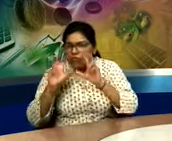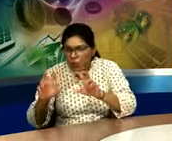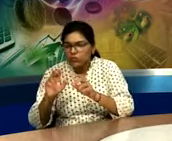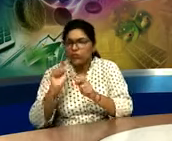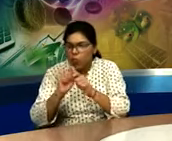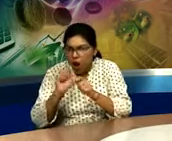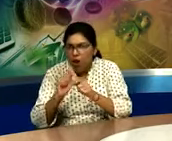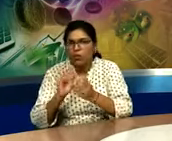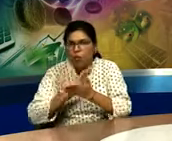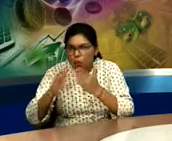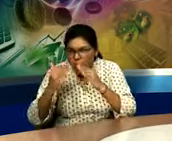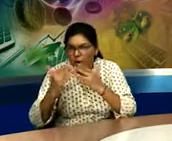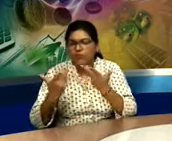and see them grow